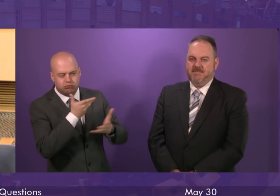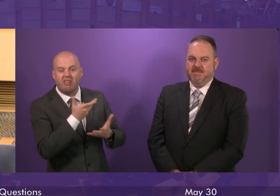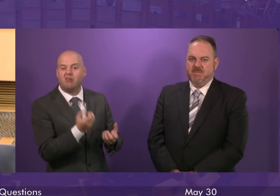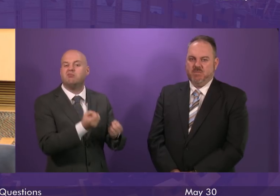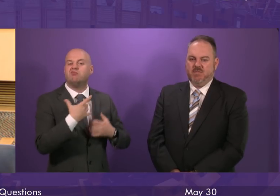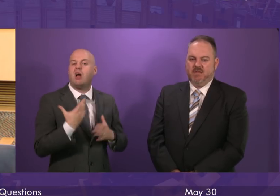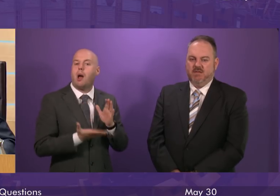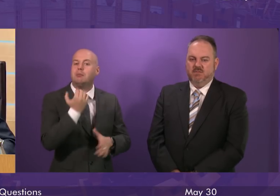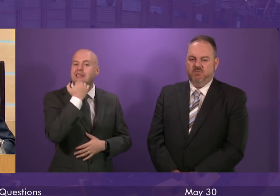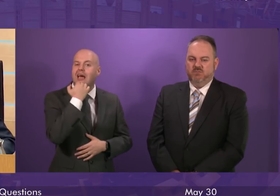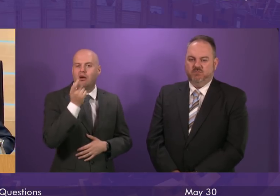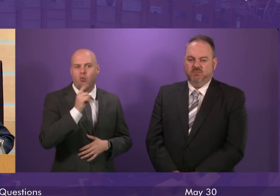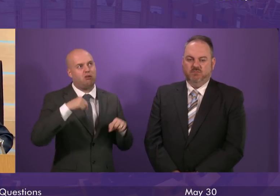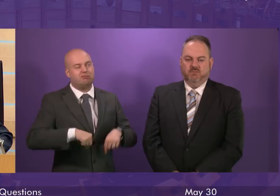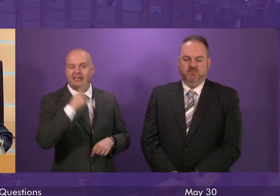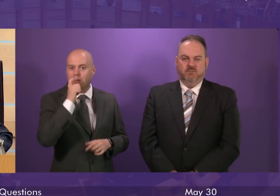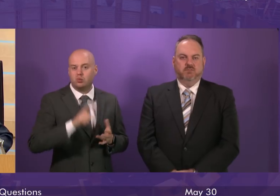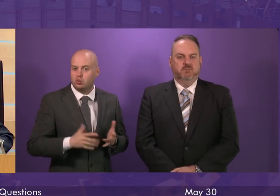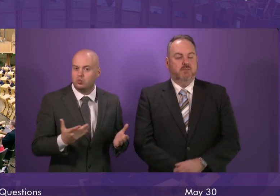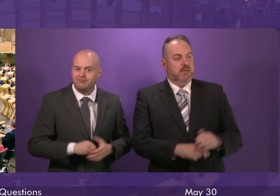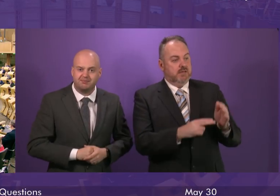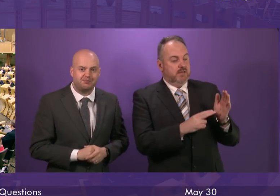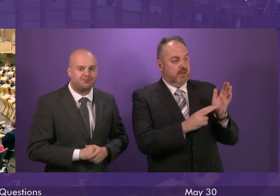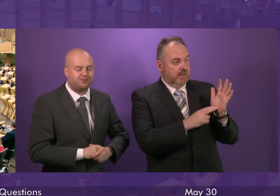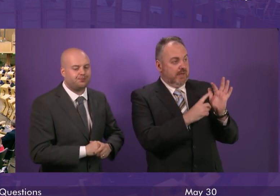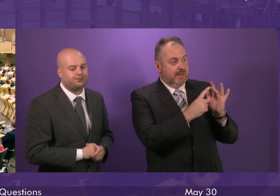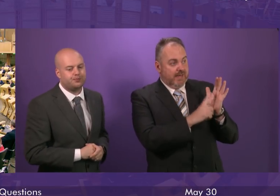possible for the Scottish Government to take. Neil Bivy.